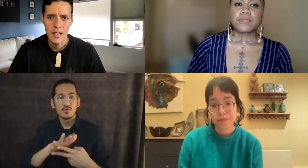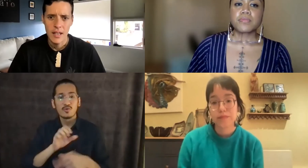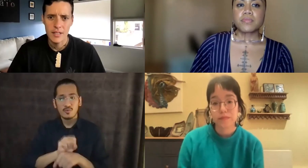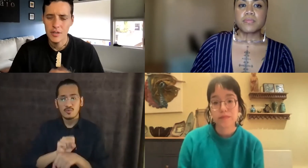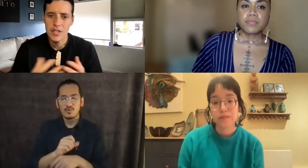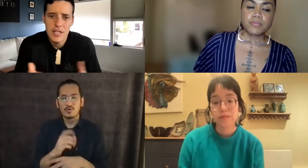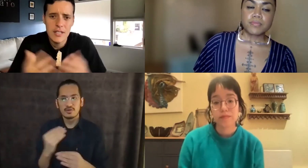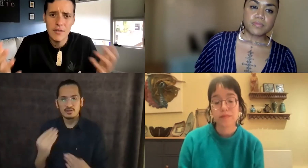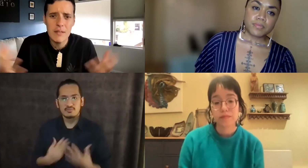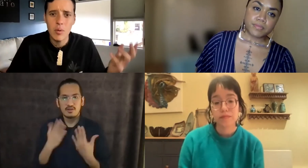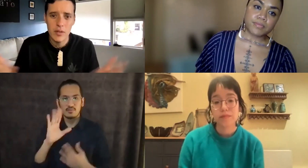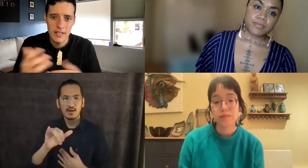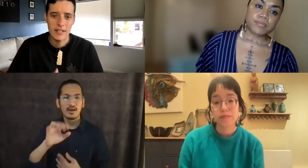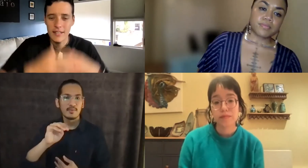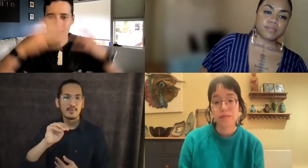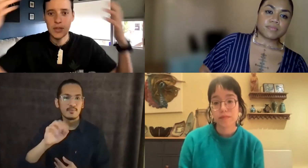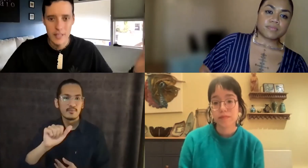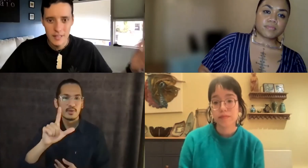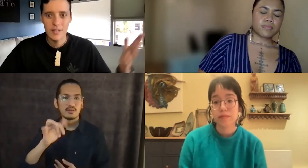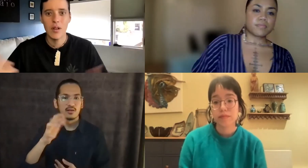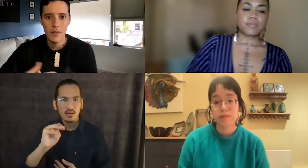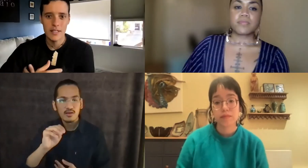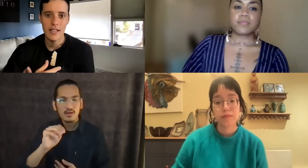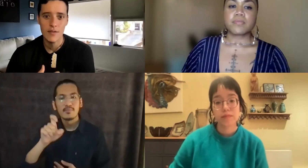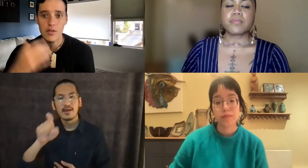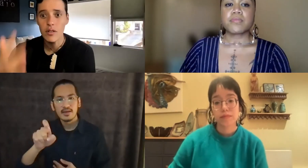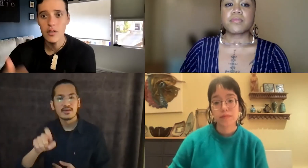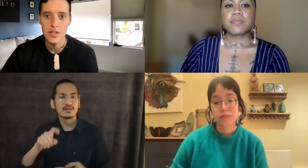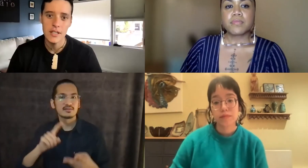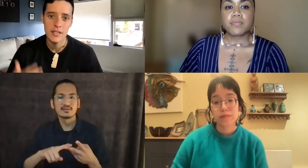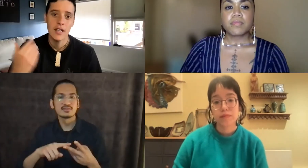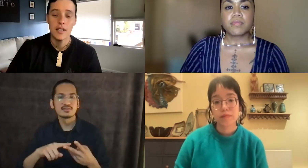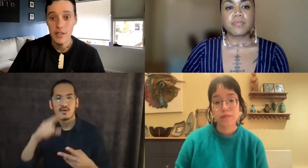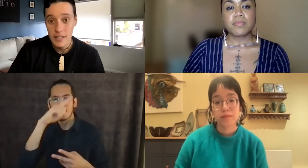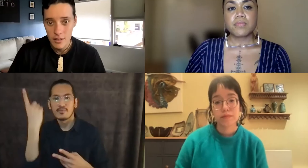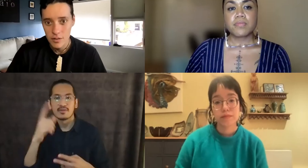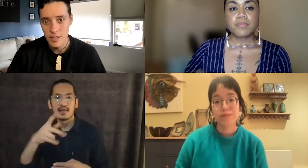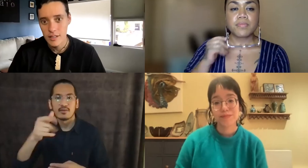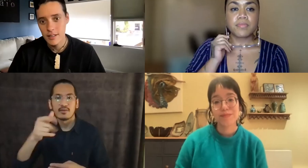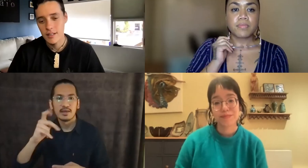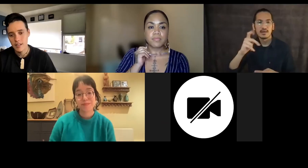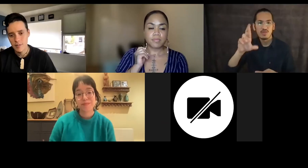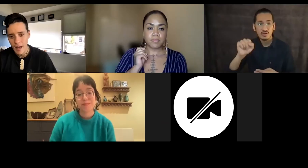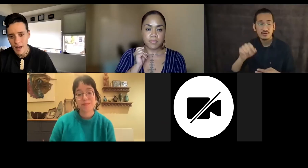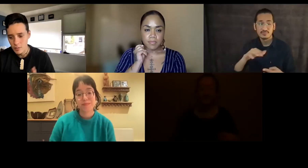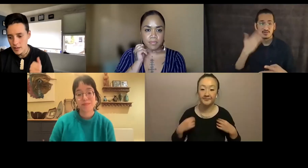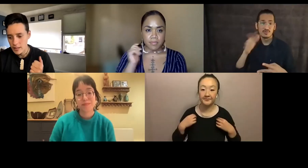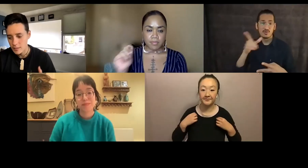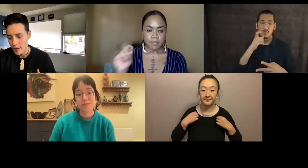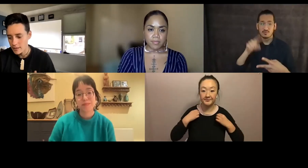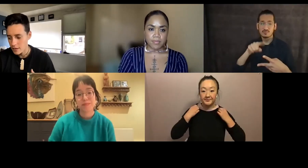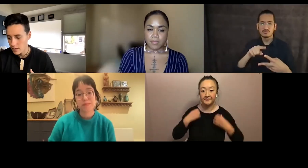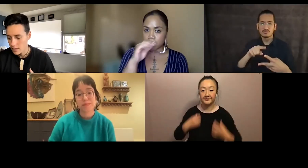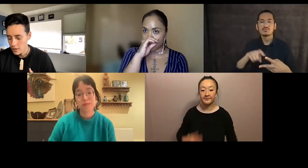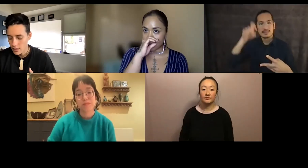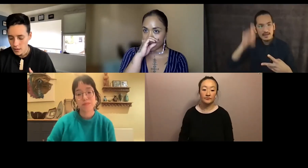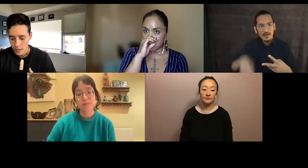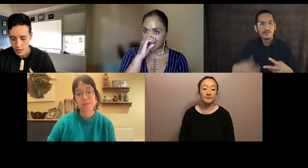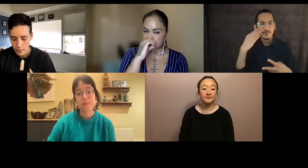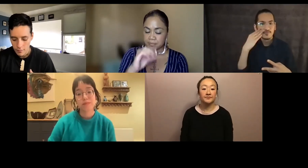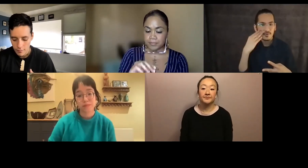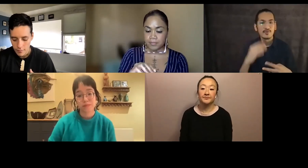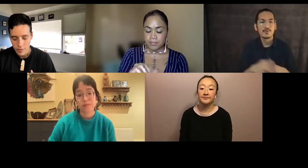and and so she's just a really important person to all of us that if you don't know who she is you need to know who she is and and she passed away this past year